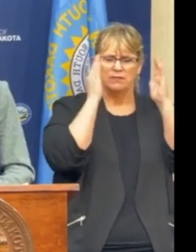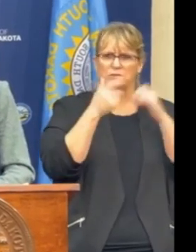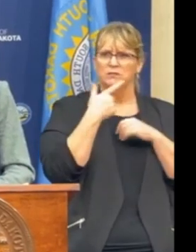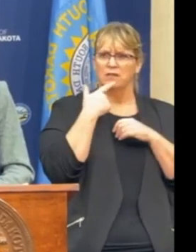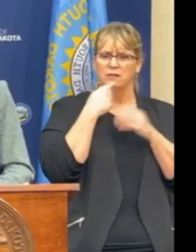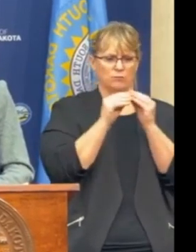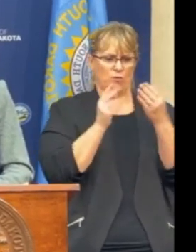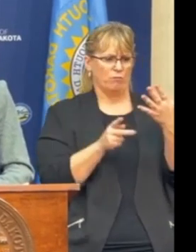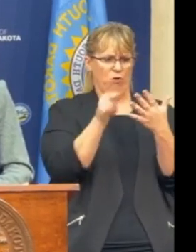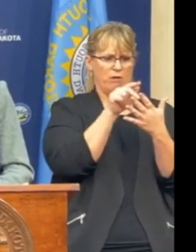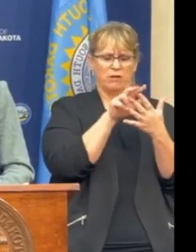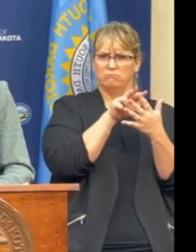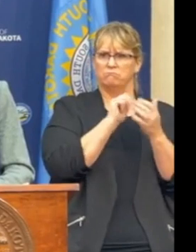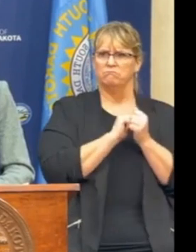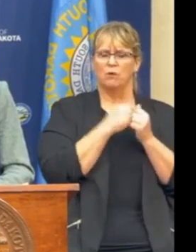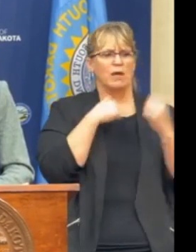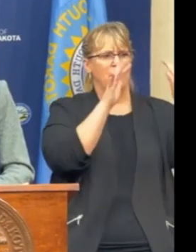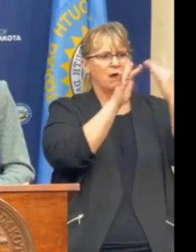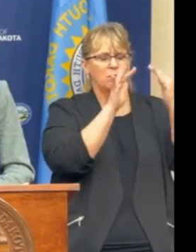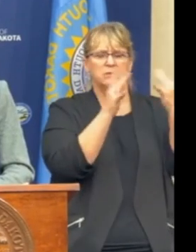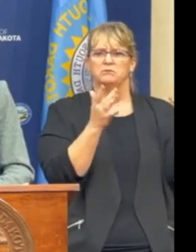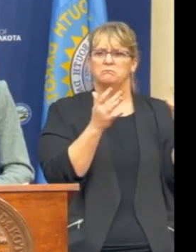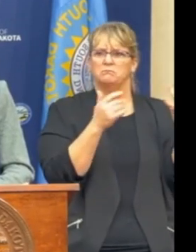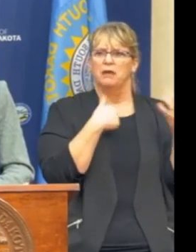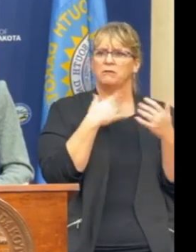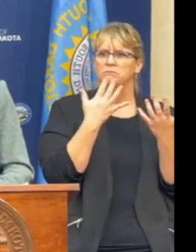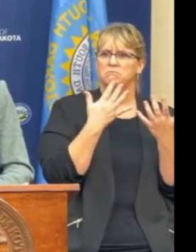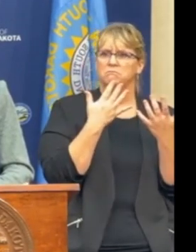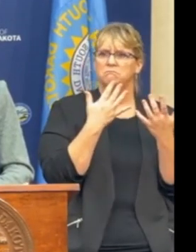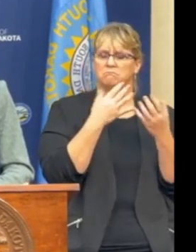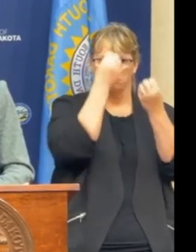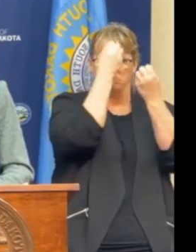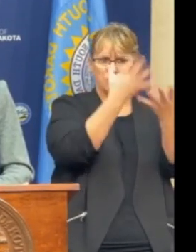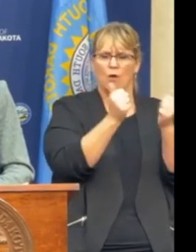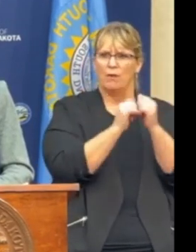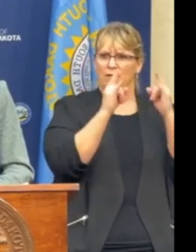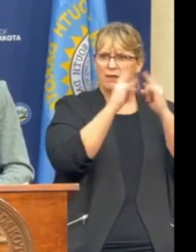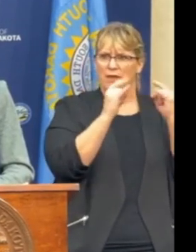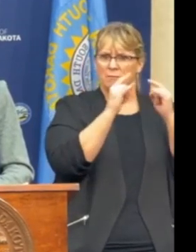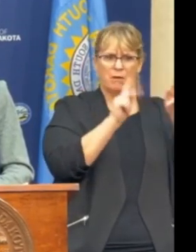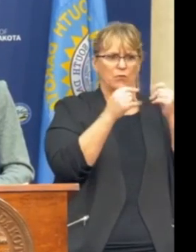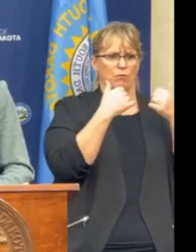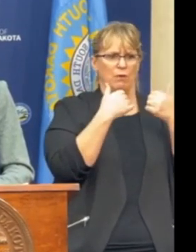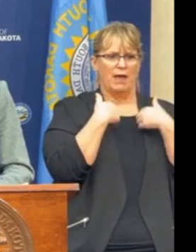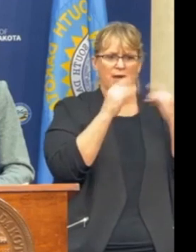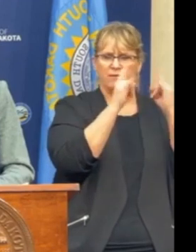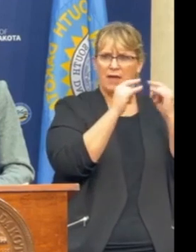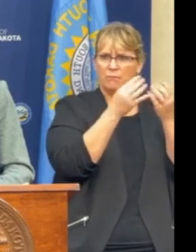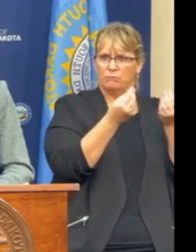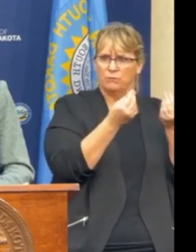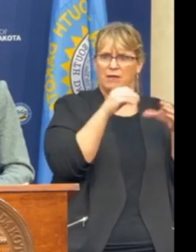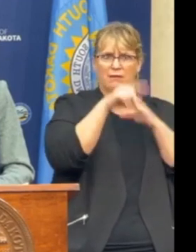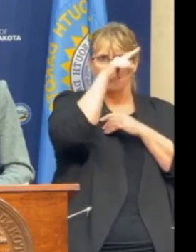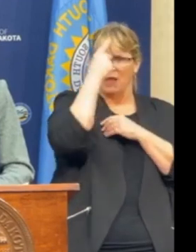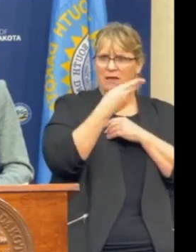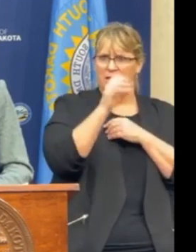it was a priority and we did outreach and and spoke with campground owners with people in the Black Hills before